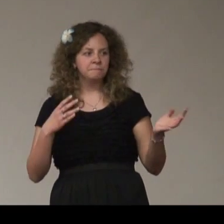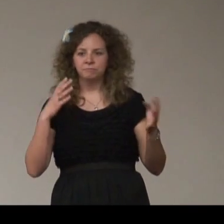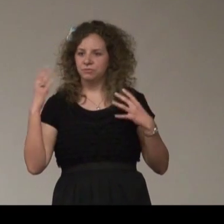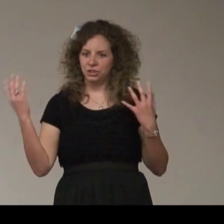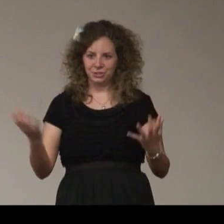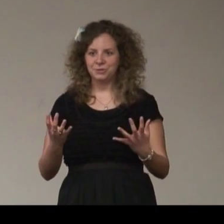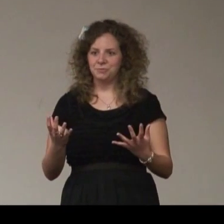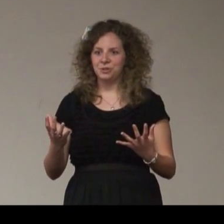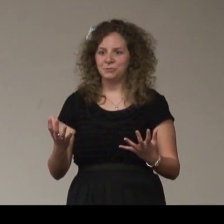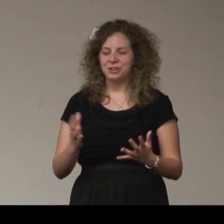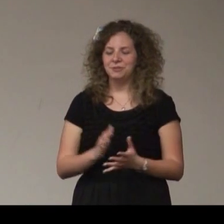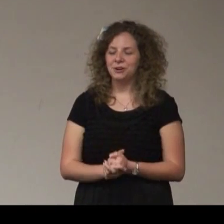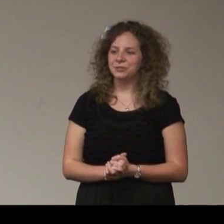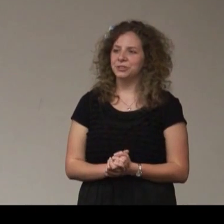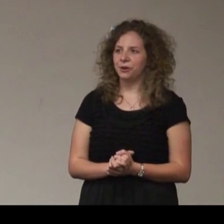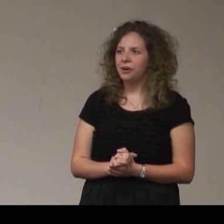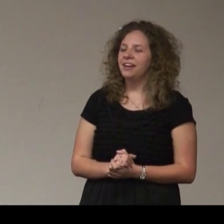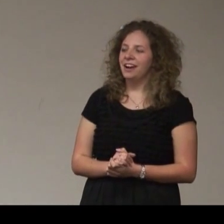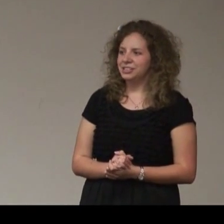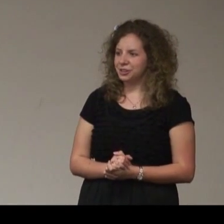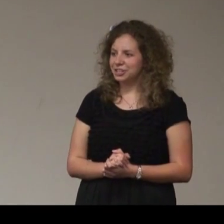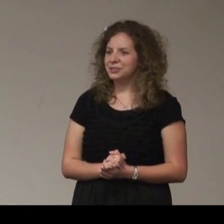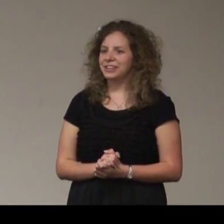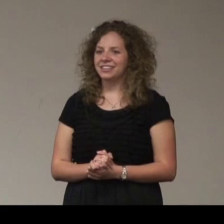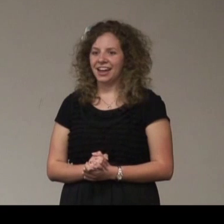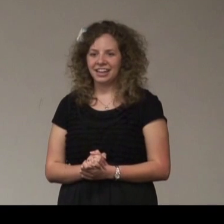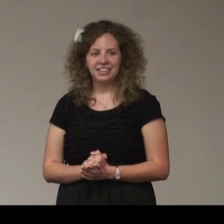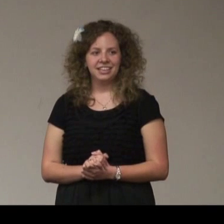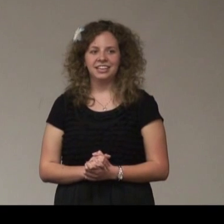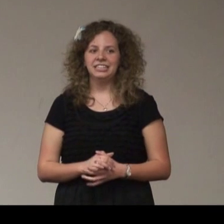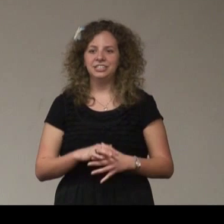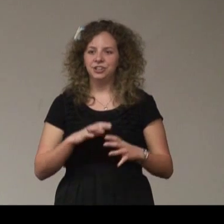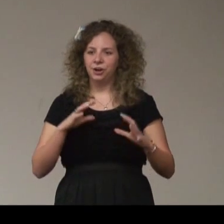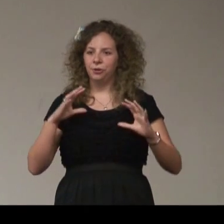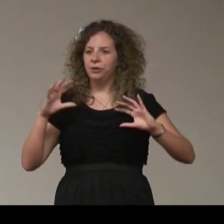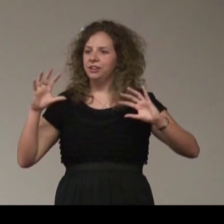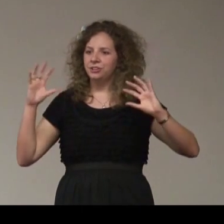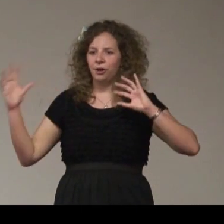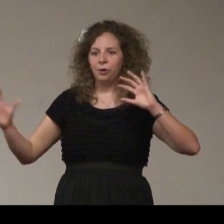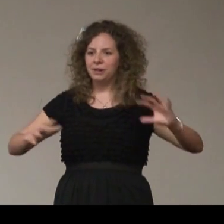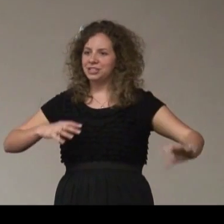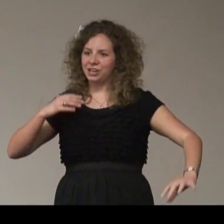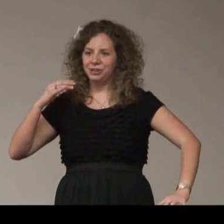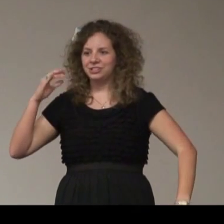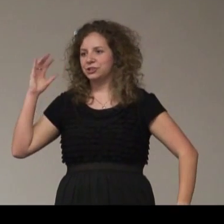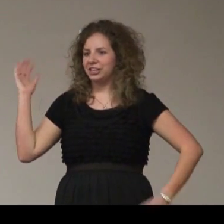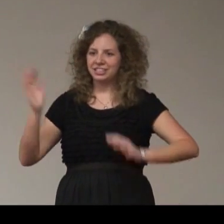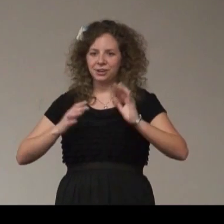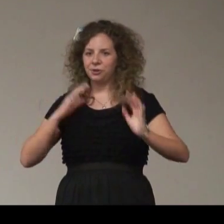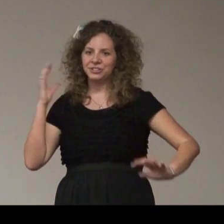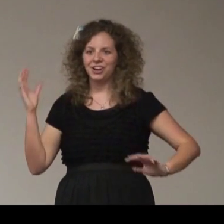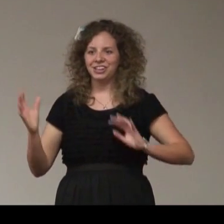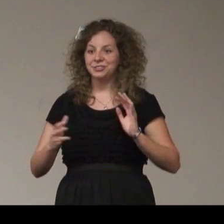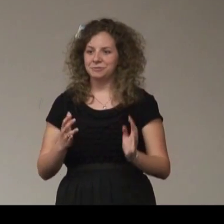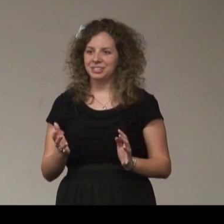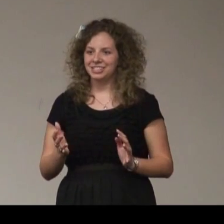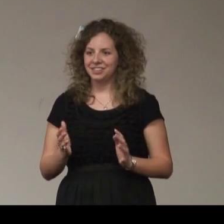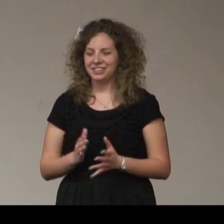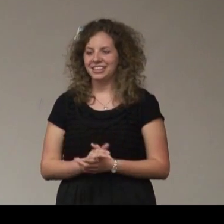just with what you know. So I started doing it and that kind of thing, and I didn't know a whole bunch. I couldn't translate a whole song and do a bunch of stuff like